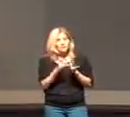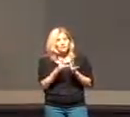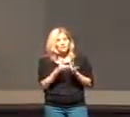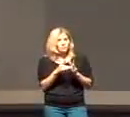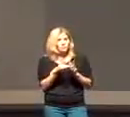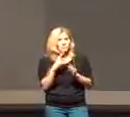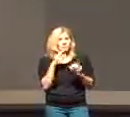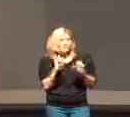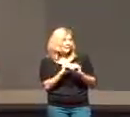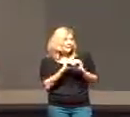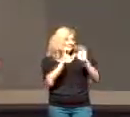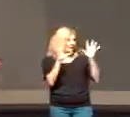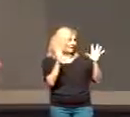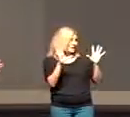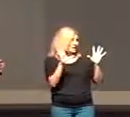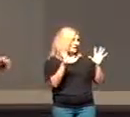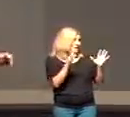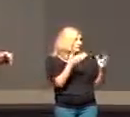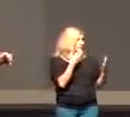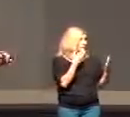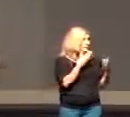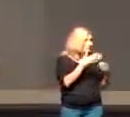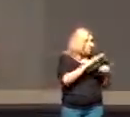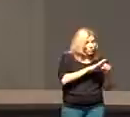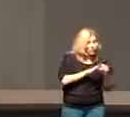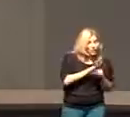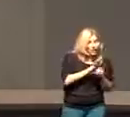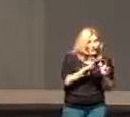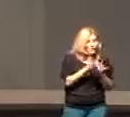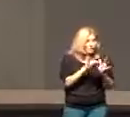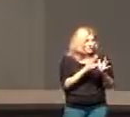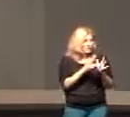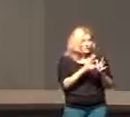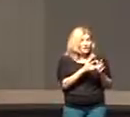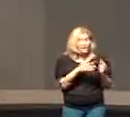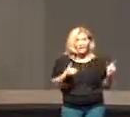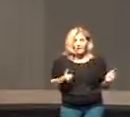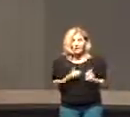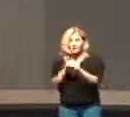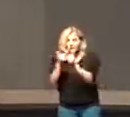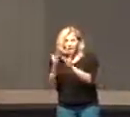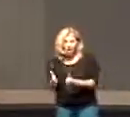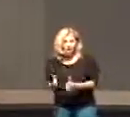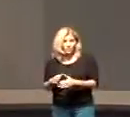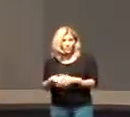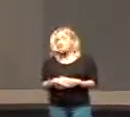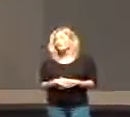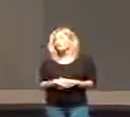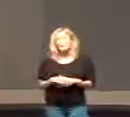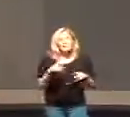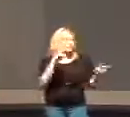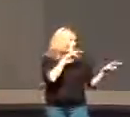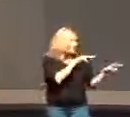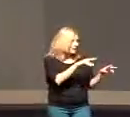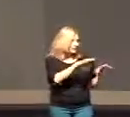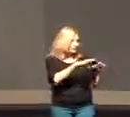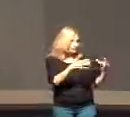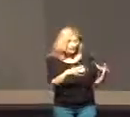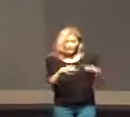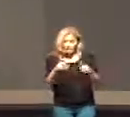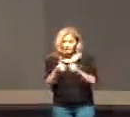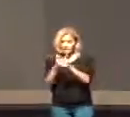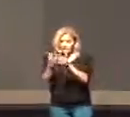going to make it clear the difference between being around him and being a radical follower of him. He looks at the crowd he looks at his